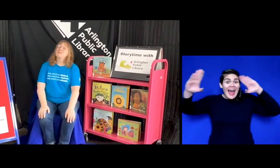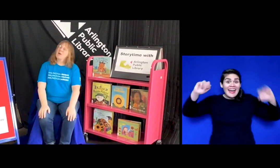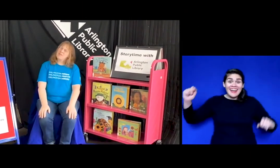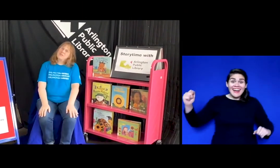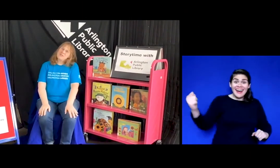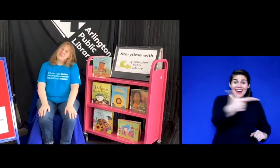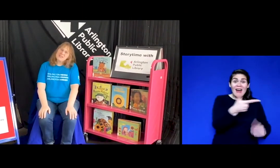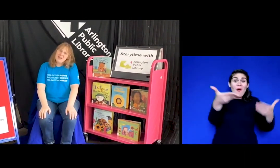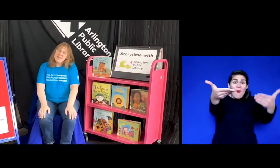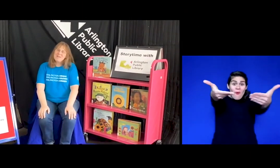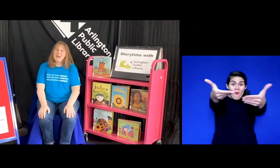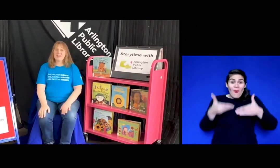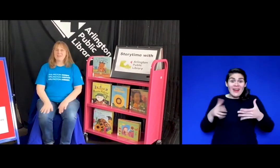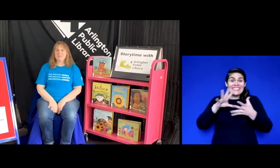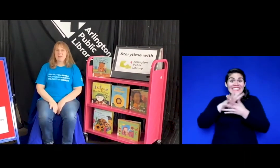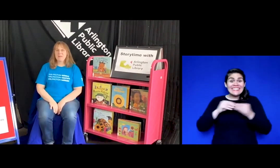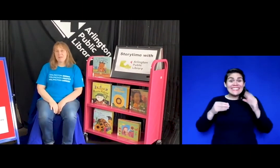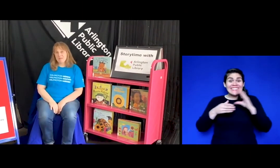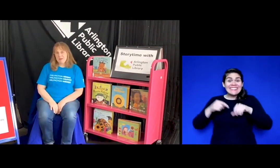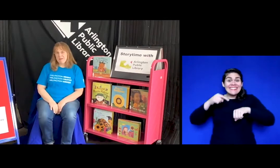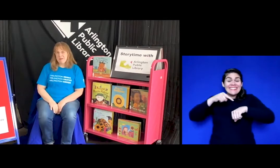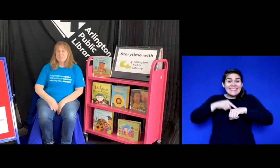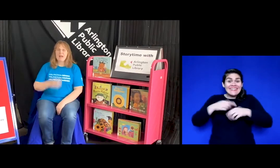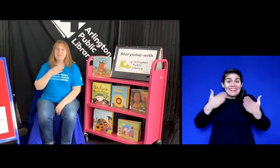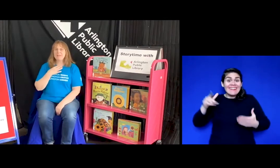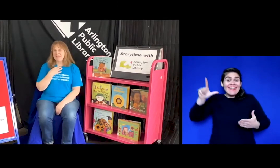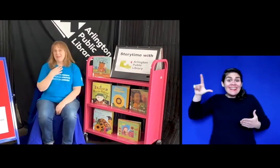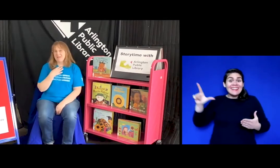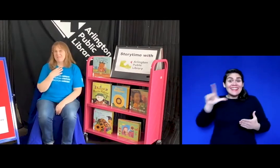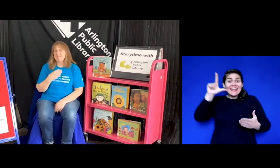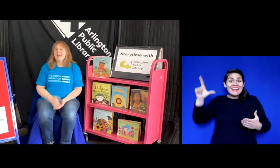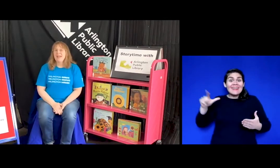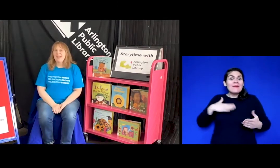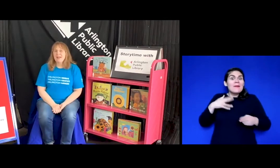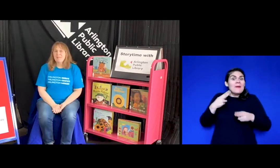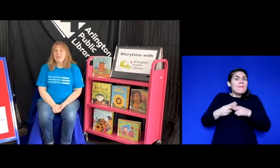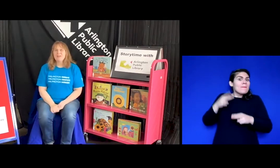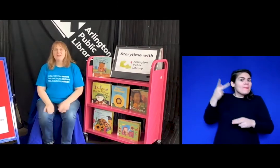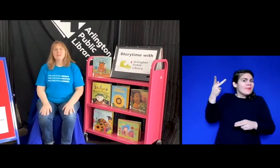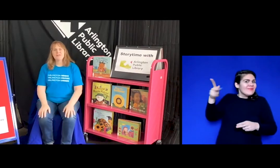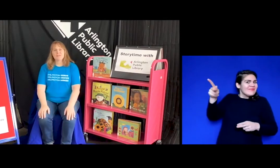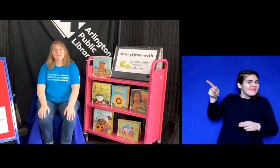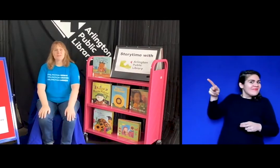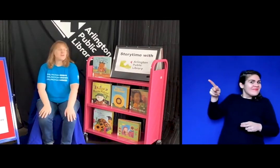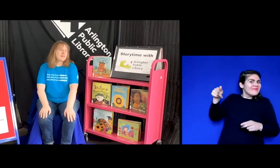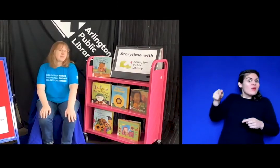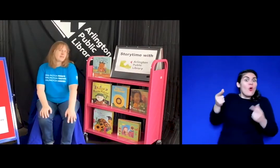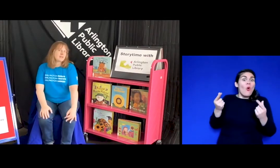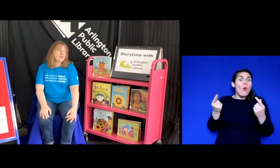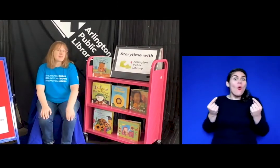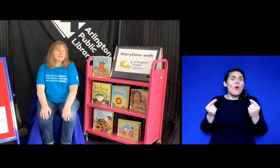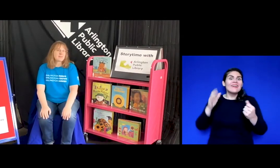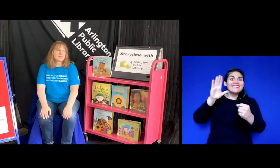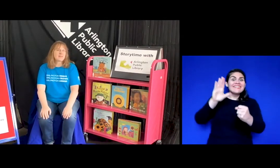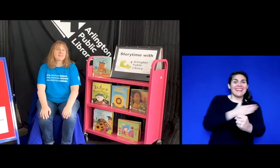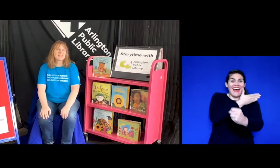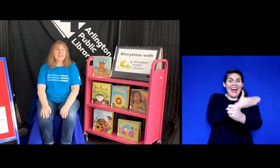welcome to Storytime at Arlington Public Library. I'm Miss Karen and I'm here to do some stories and songs with you today